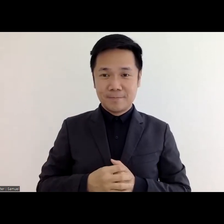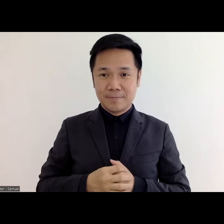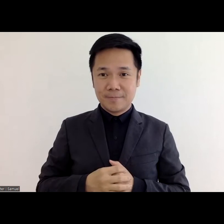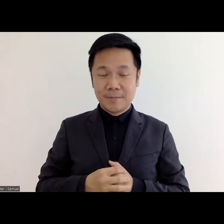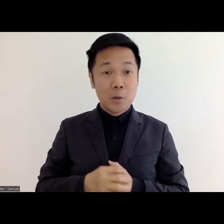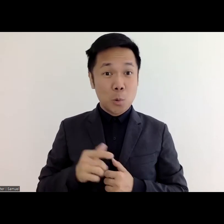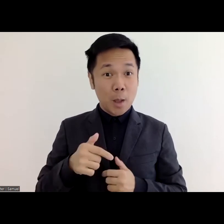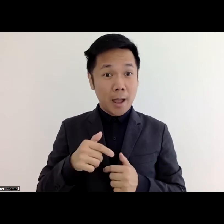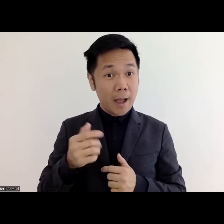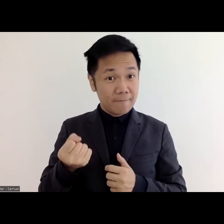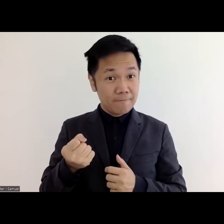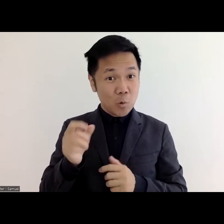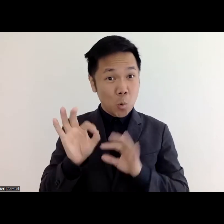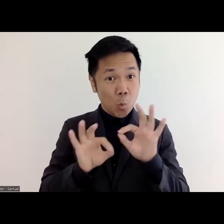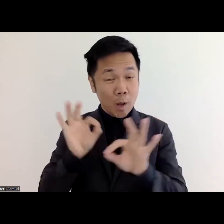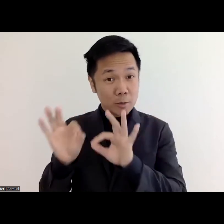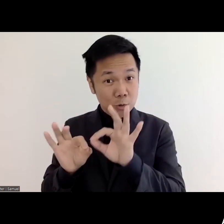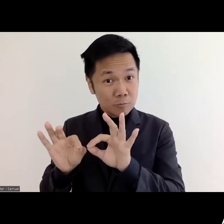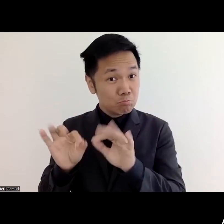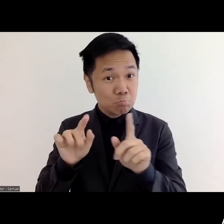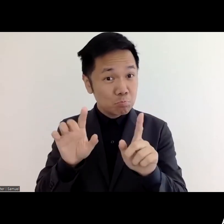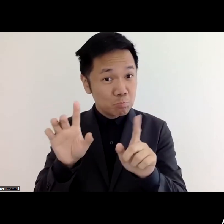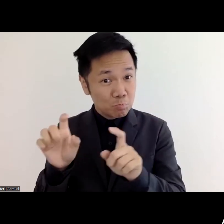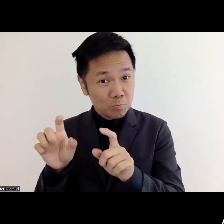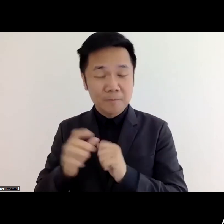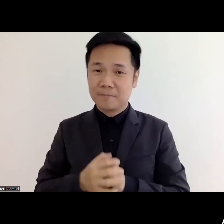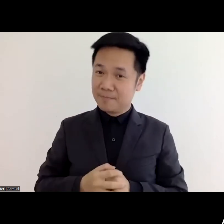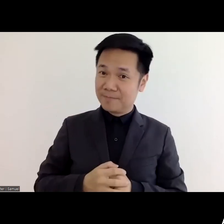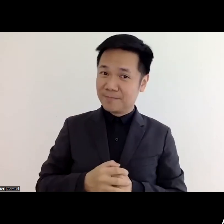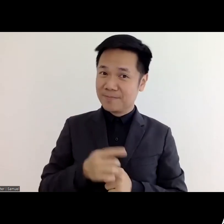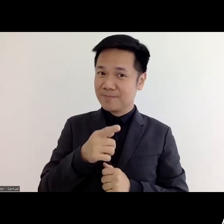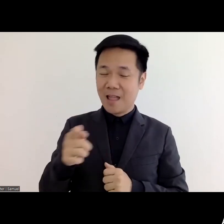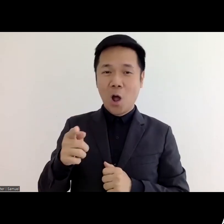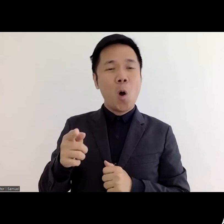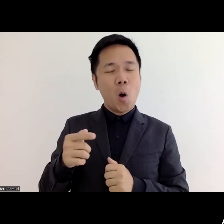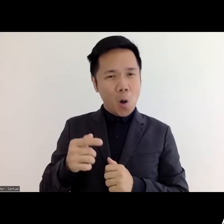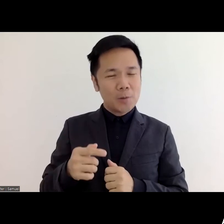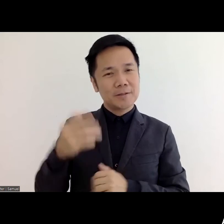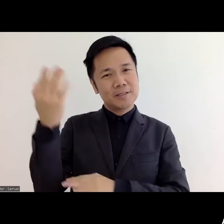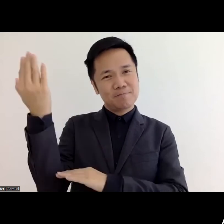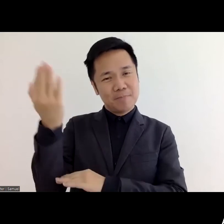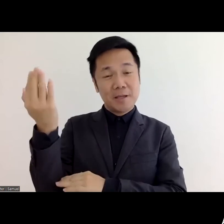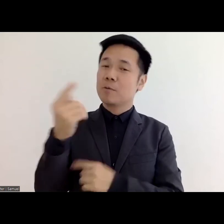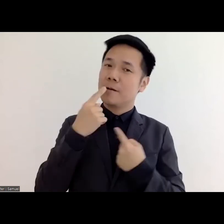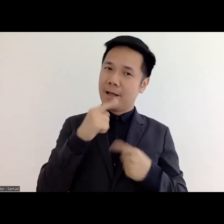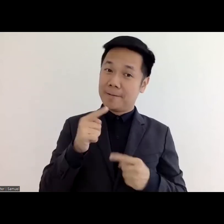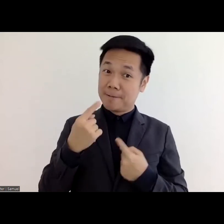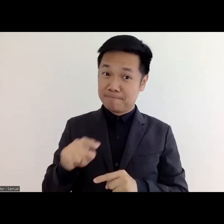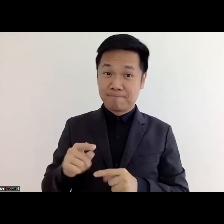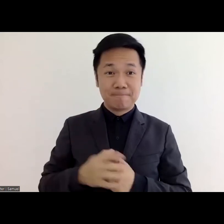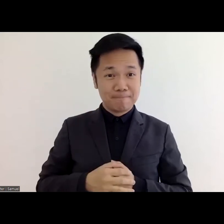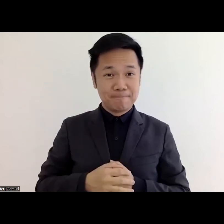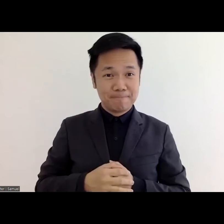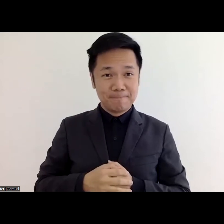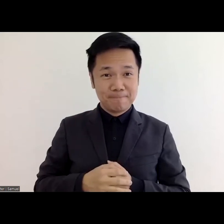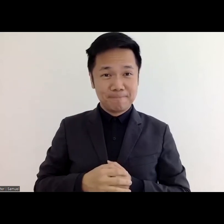please uh uh tell us and we our speakers uh will respond to your question and also you